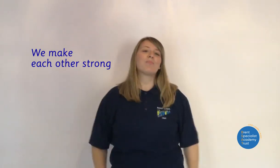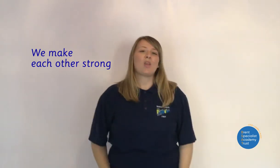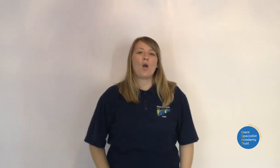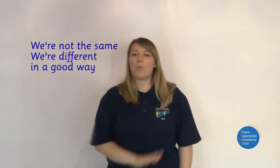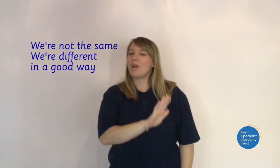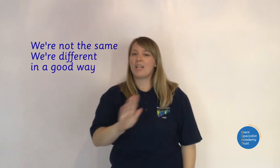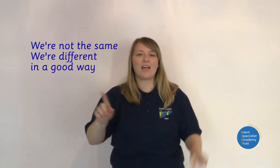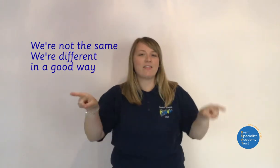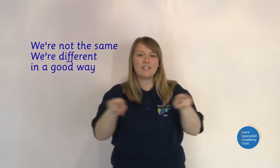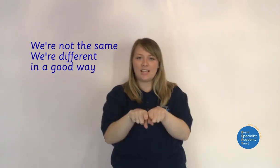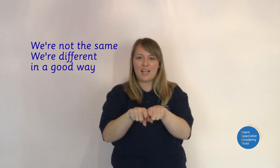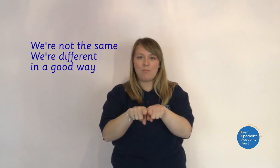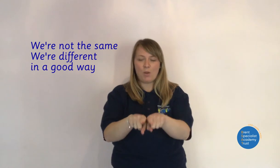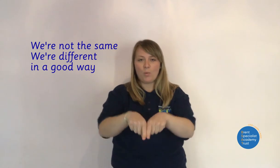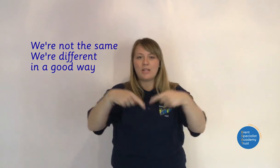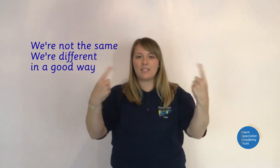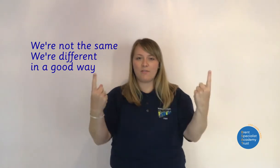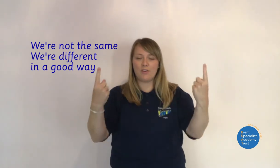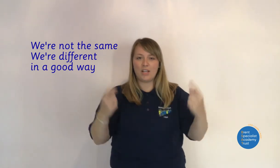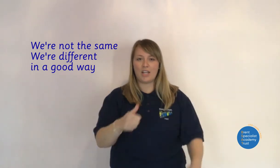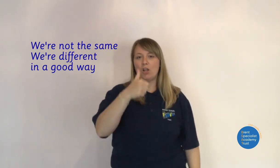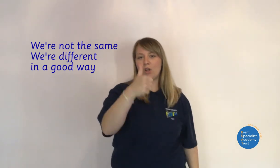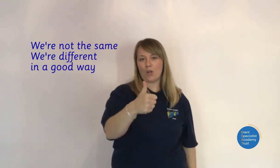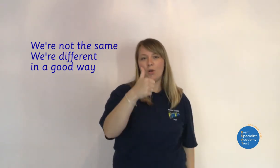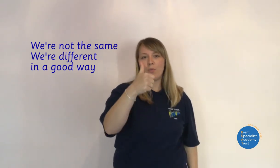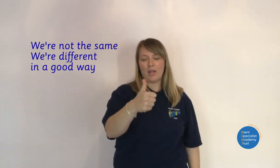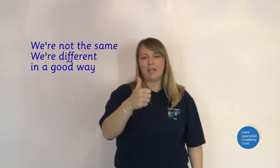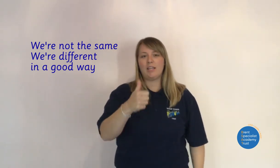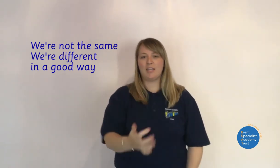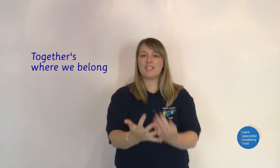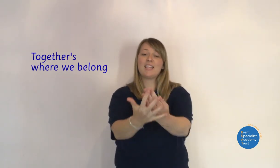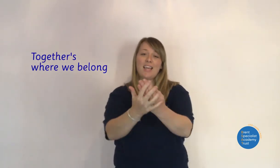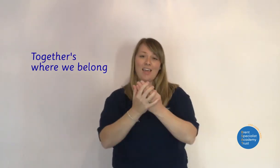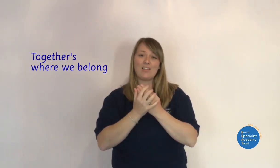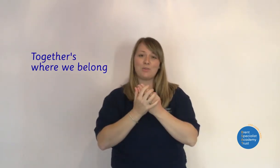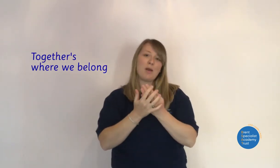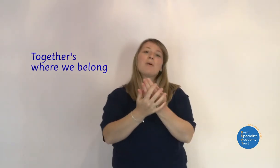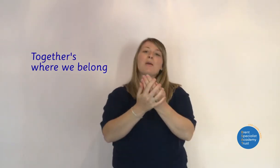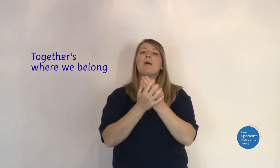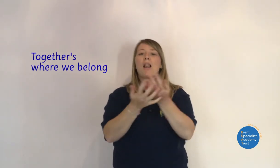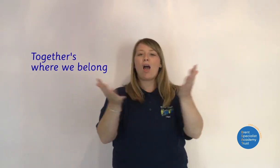All right, here we go!